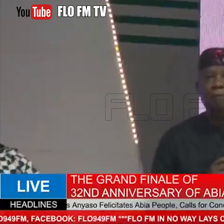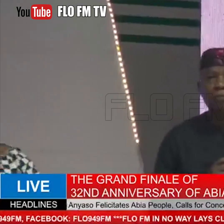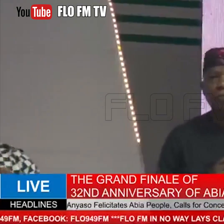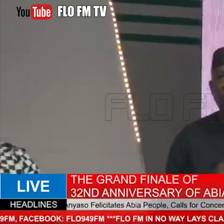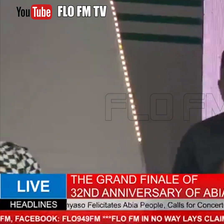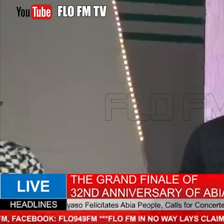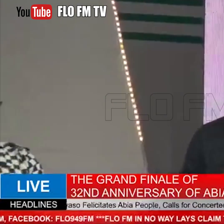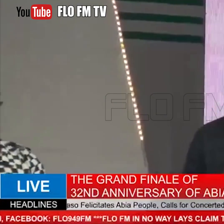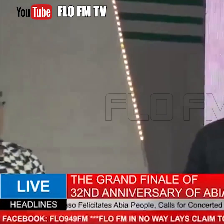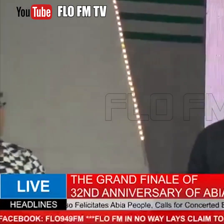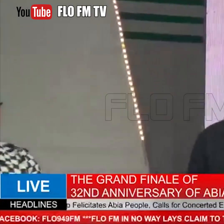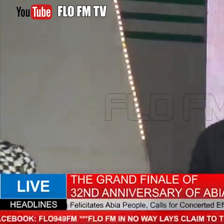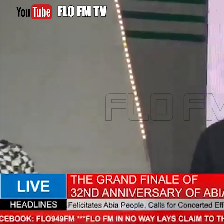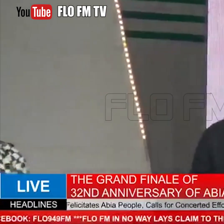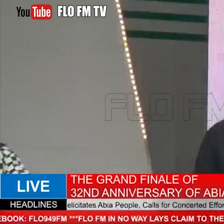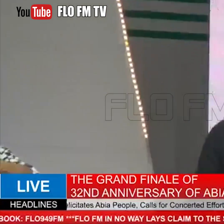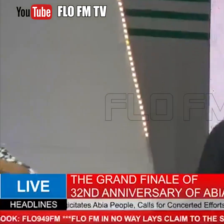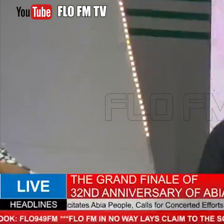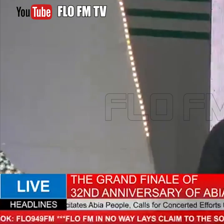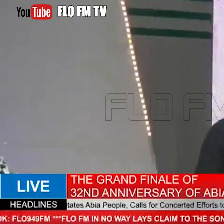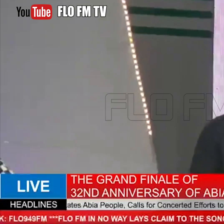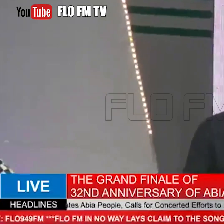Solid Minerals,